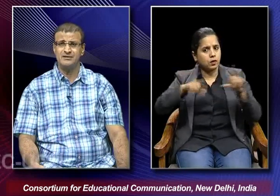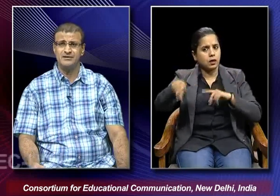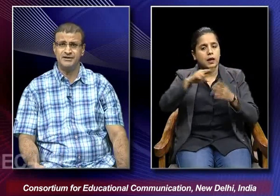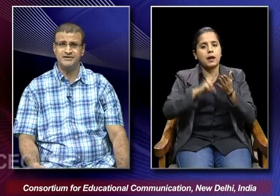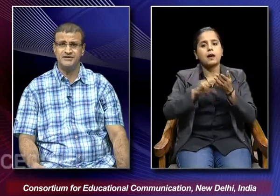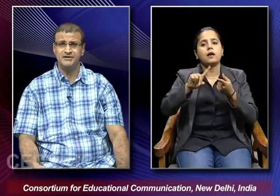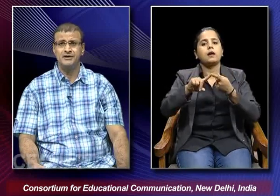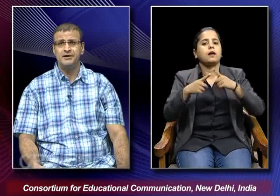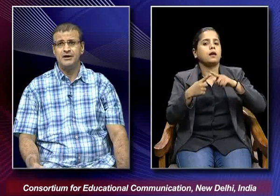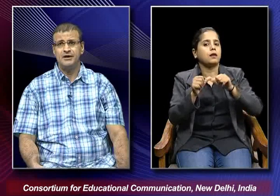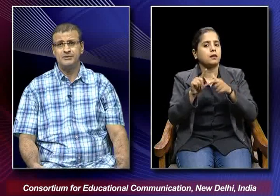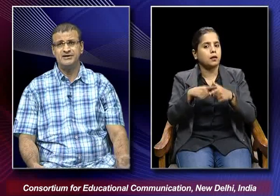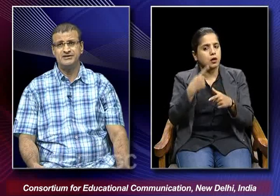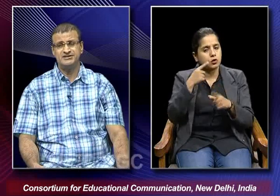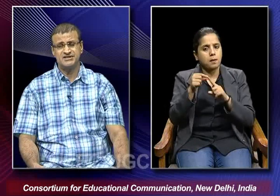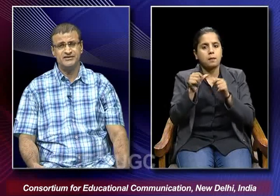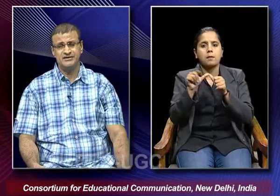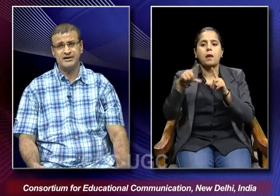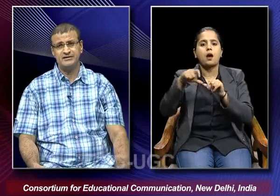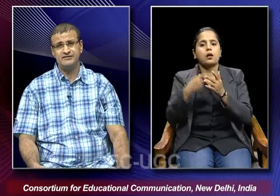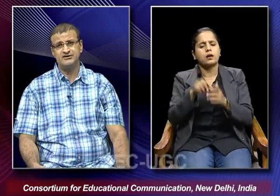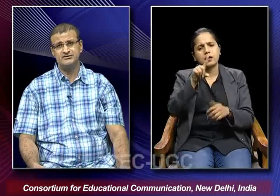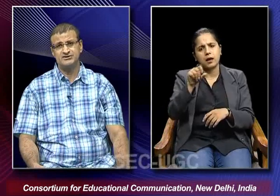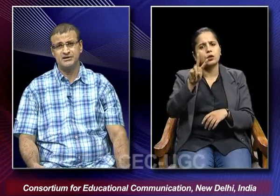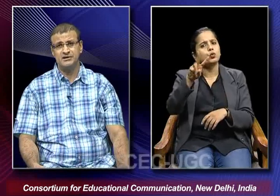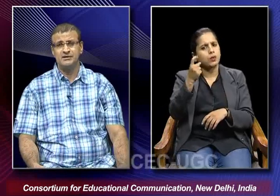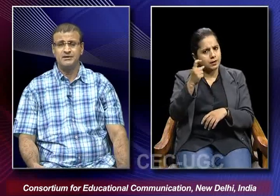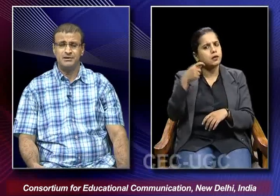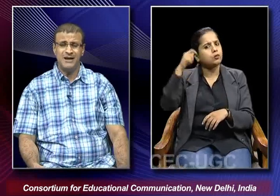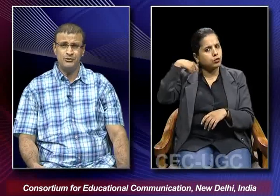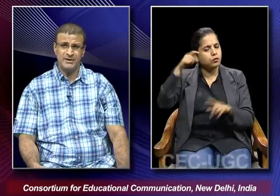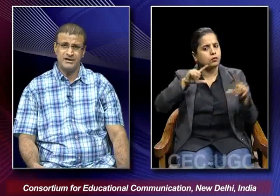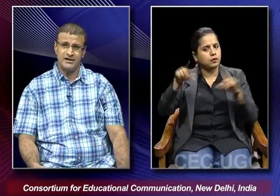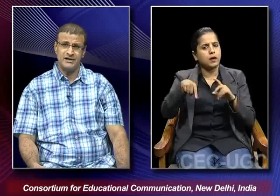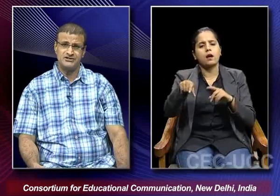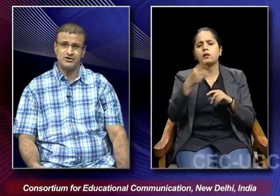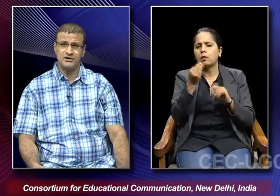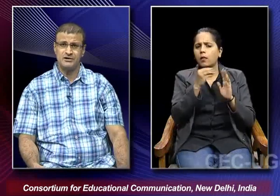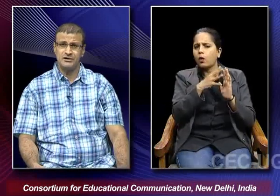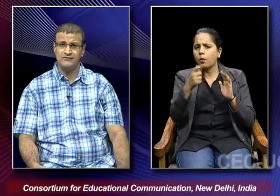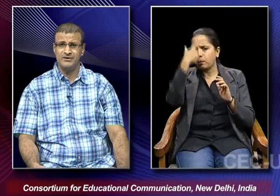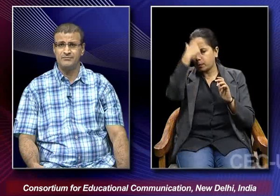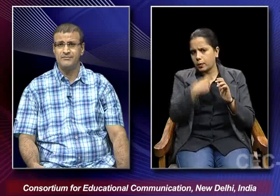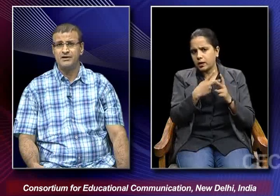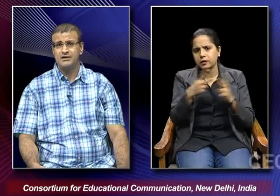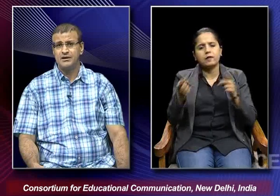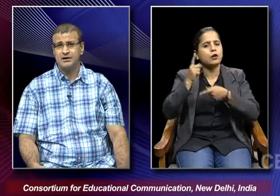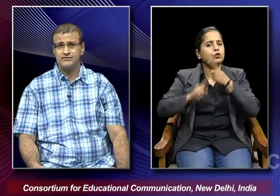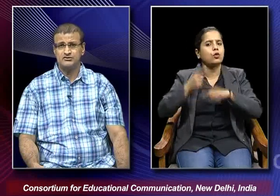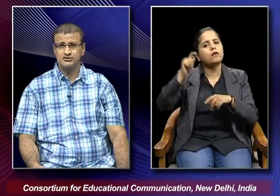Palkar in 1927 and which was a biopic and a historical film